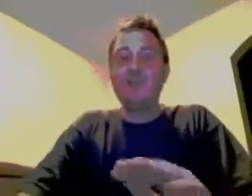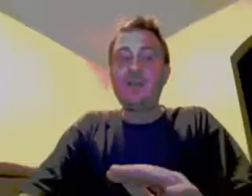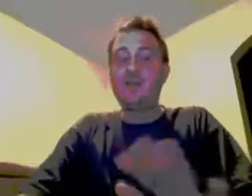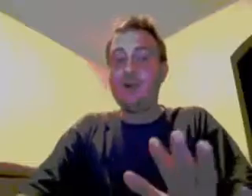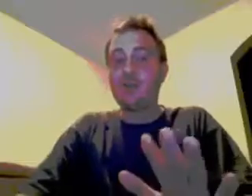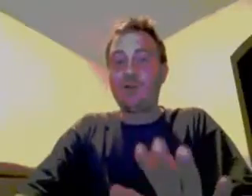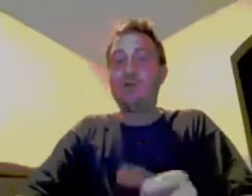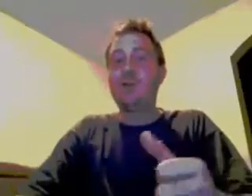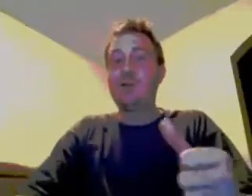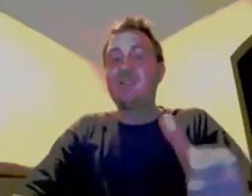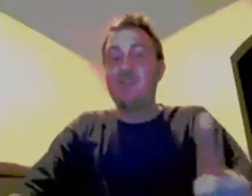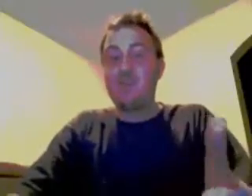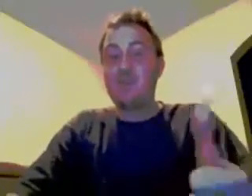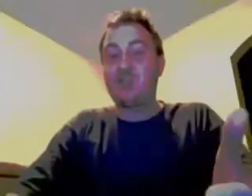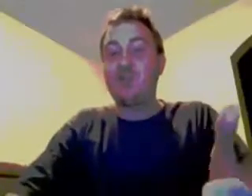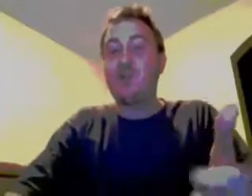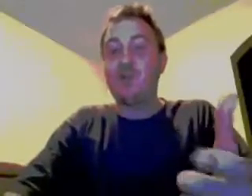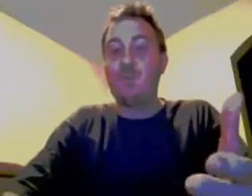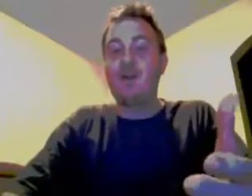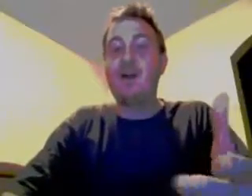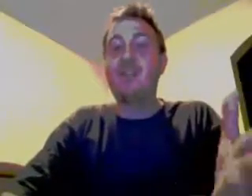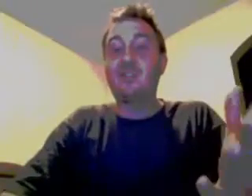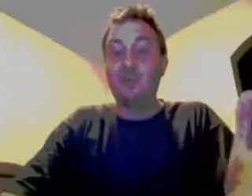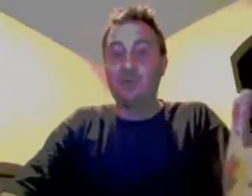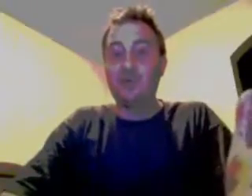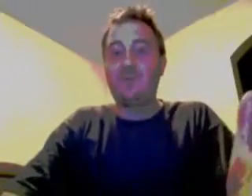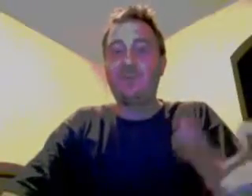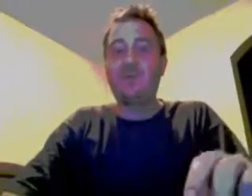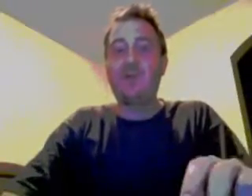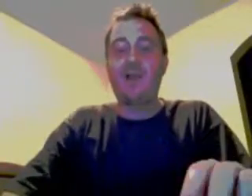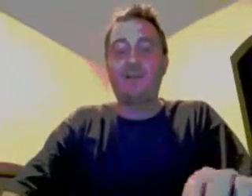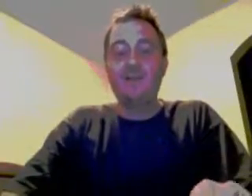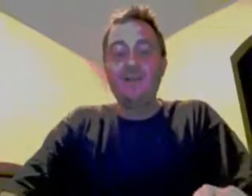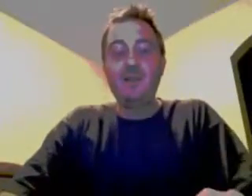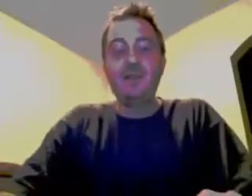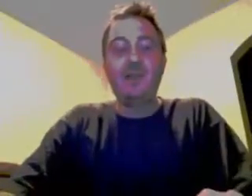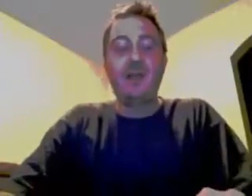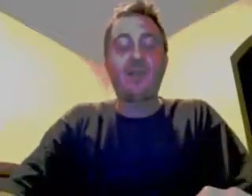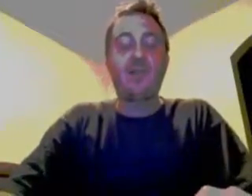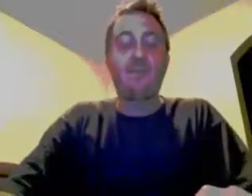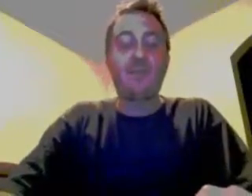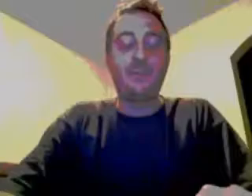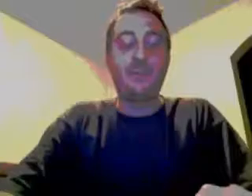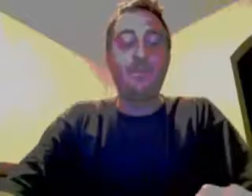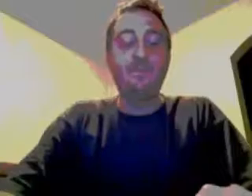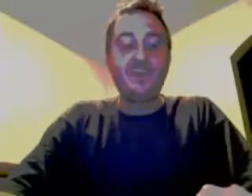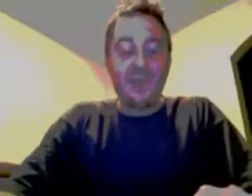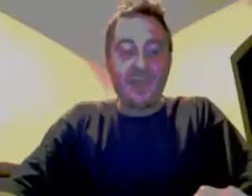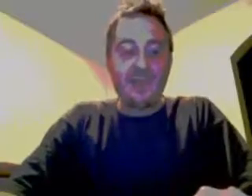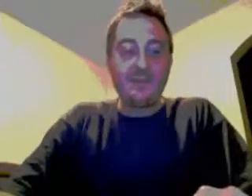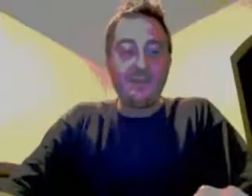you need to talk to her. Tell her to speak more genuine and more honest. You do give a shit about the Coloradan people. And,